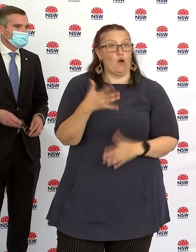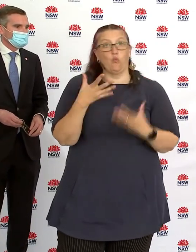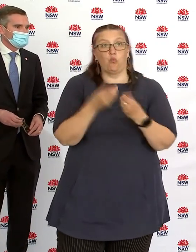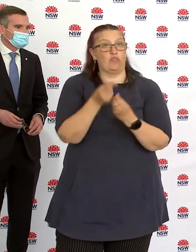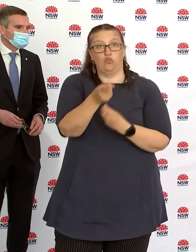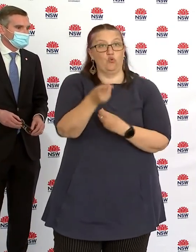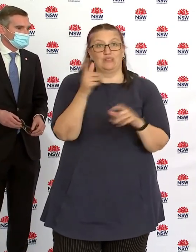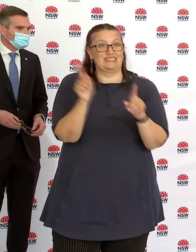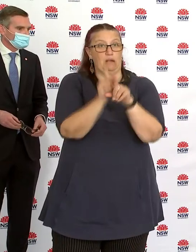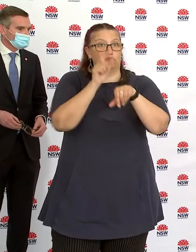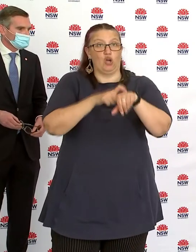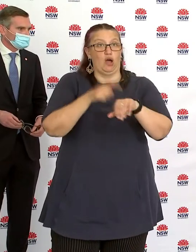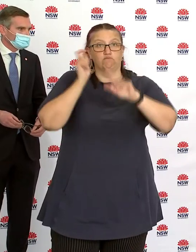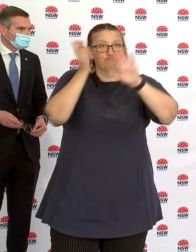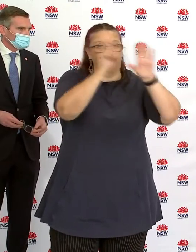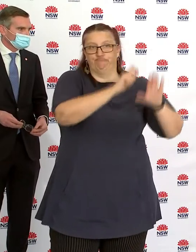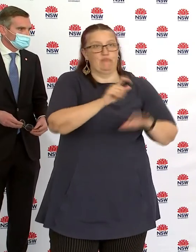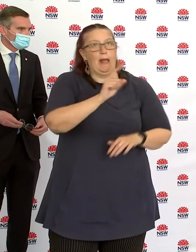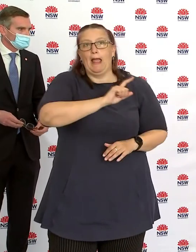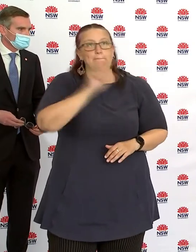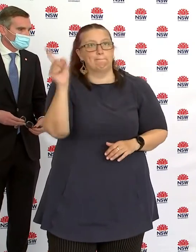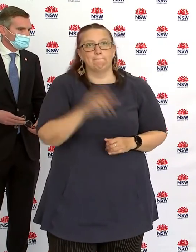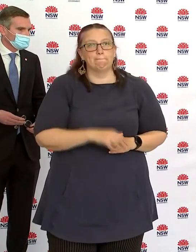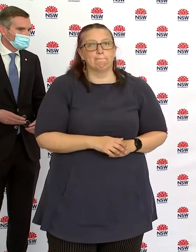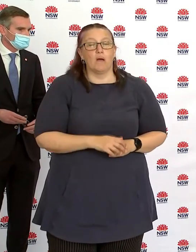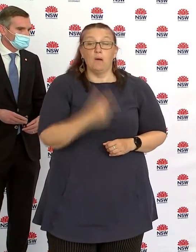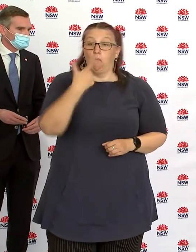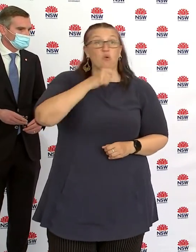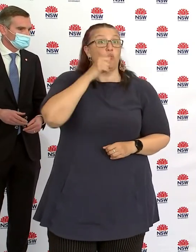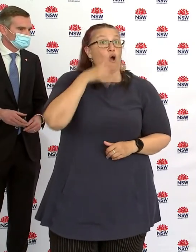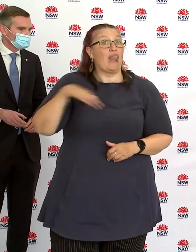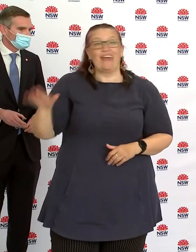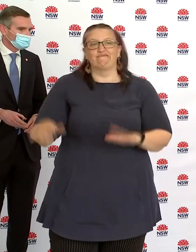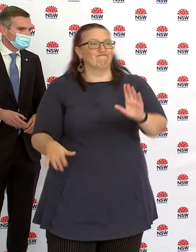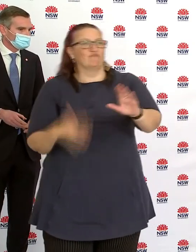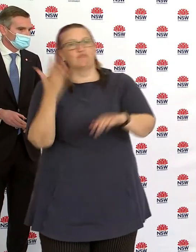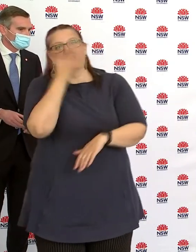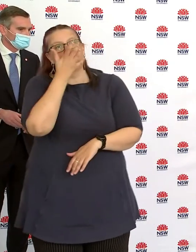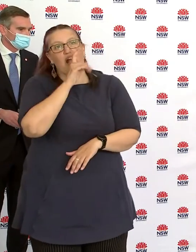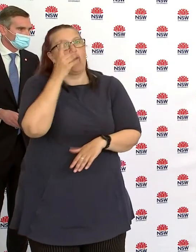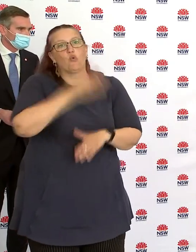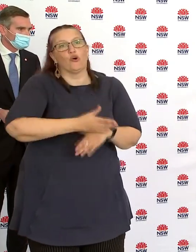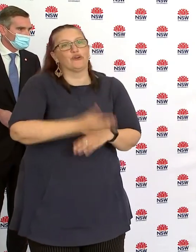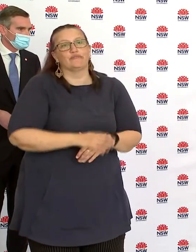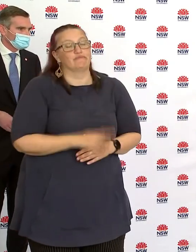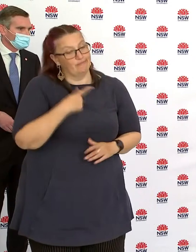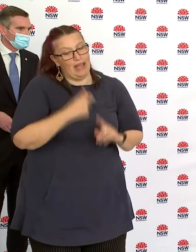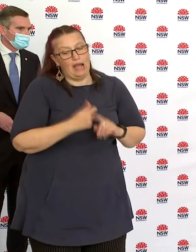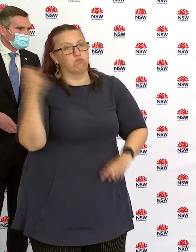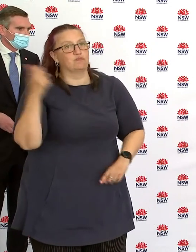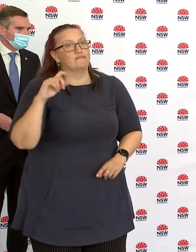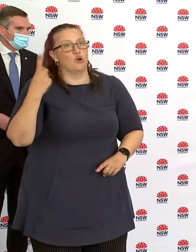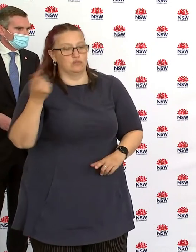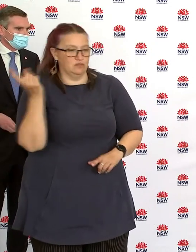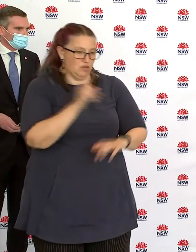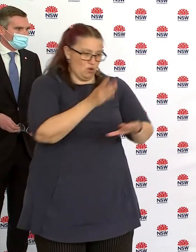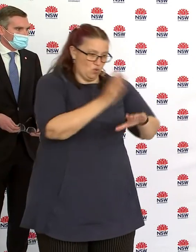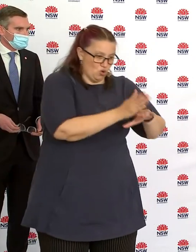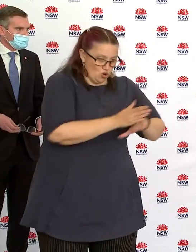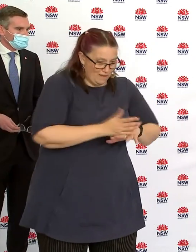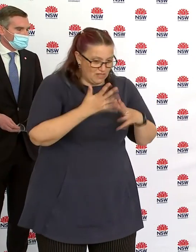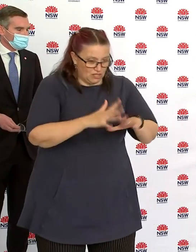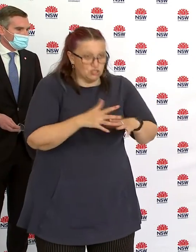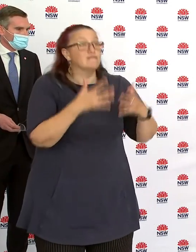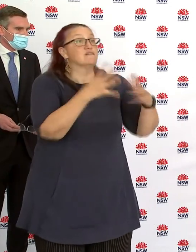then those works won't be permitted. This is about making sure that we get construction back up and running, as we've promised, the pause